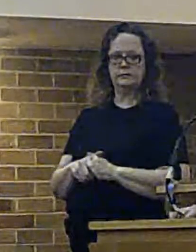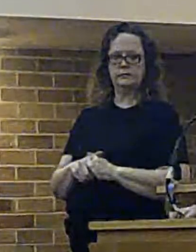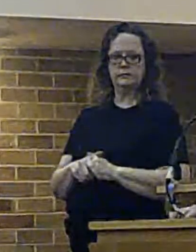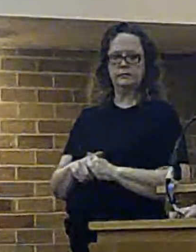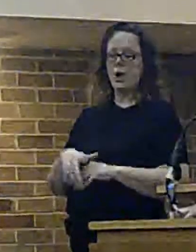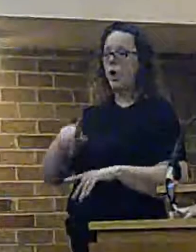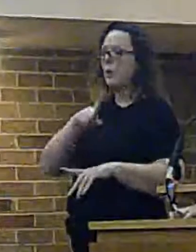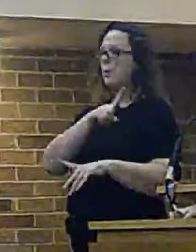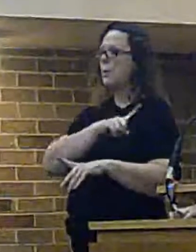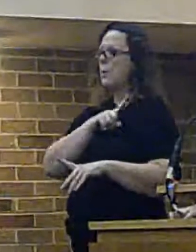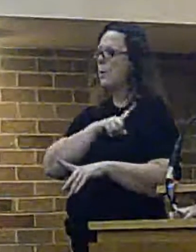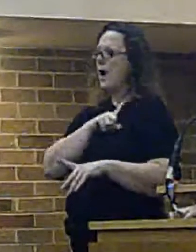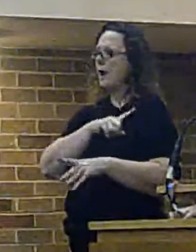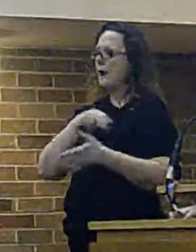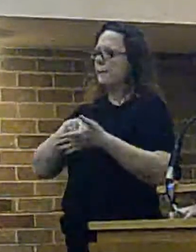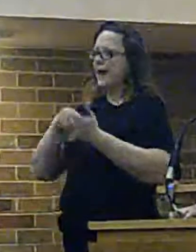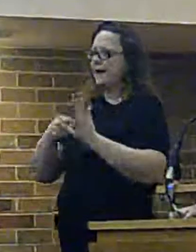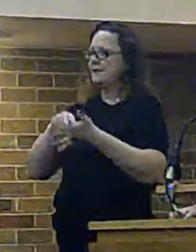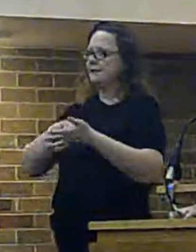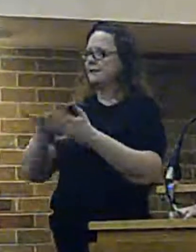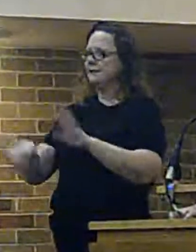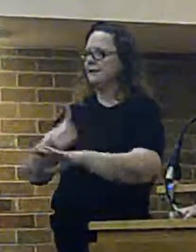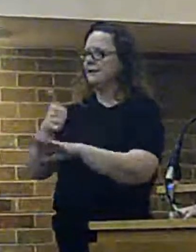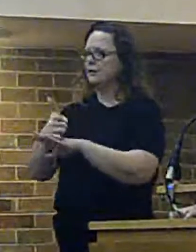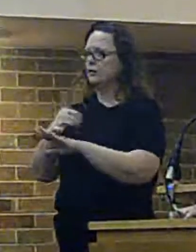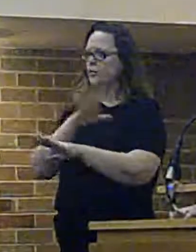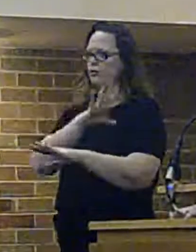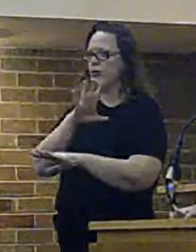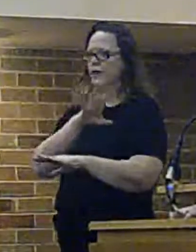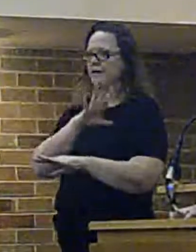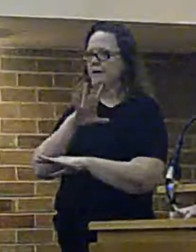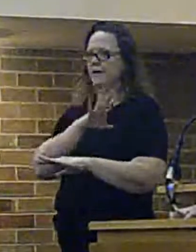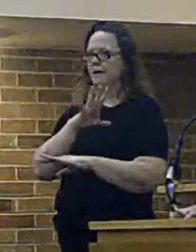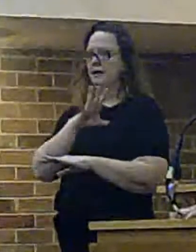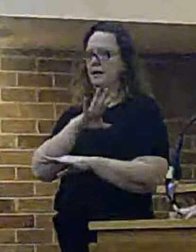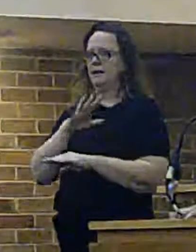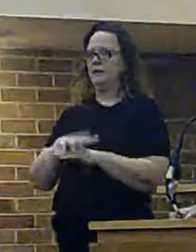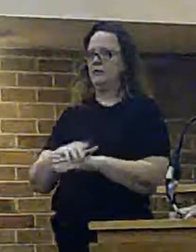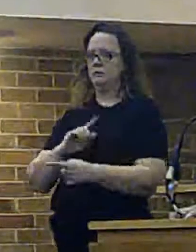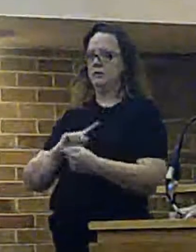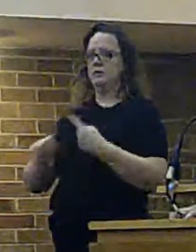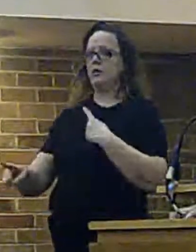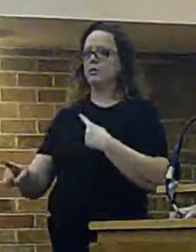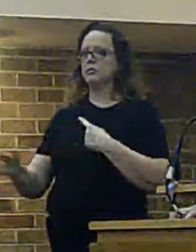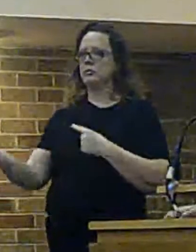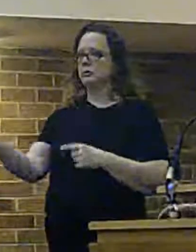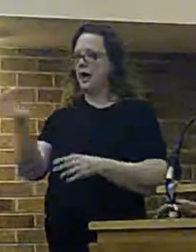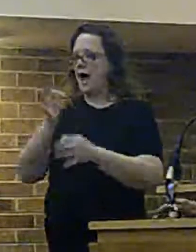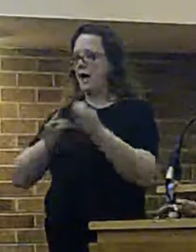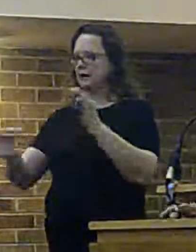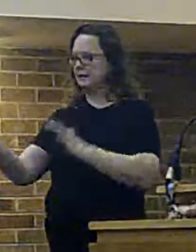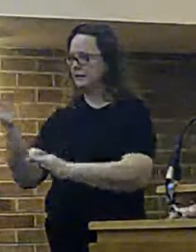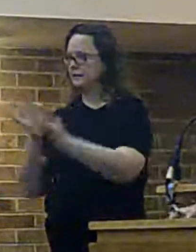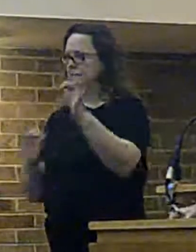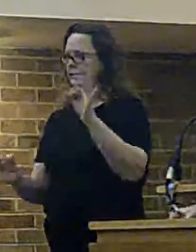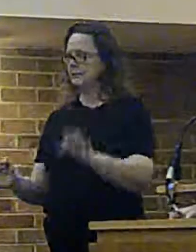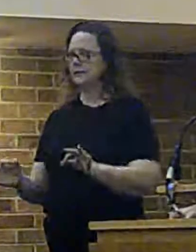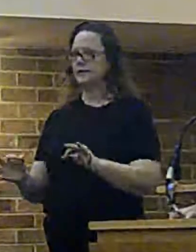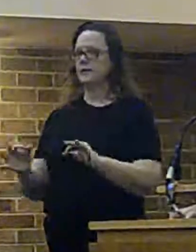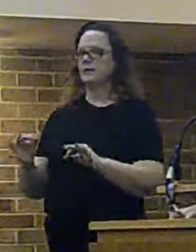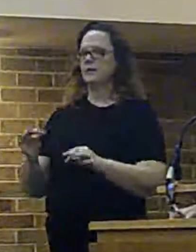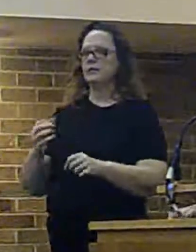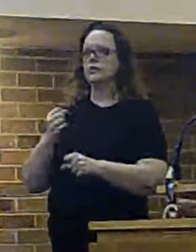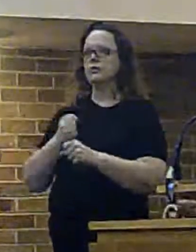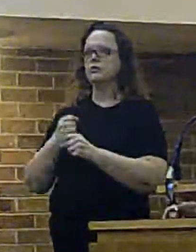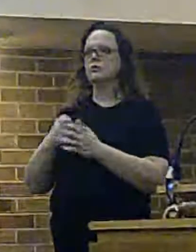indicative plans made is in response to requests from it needs to be